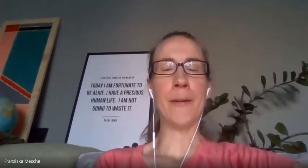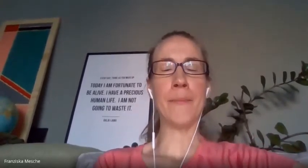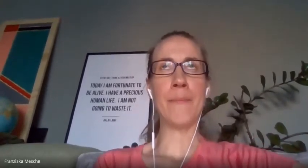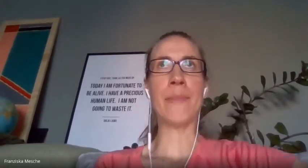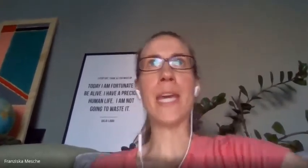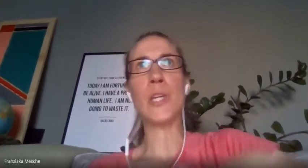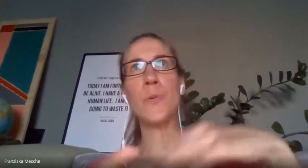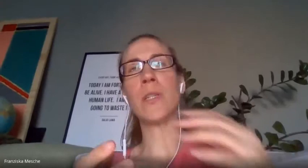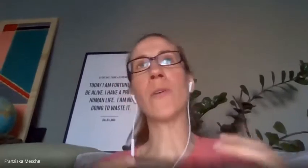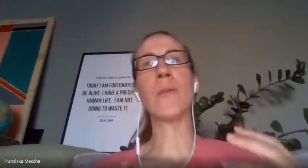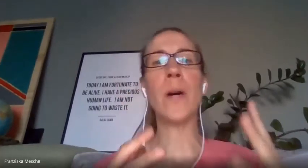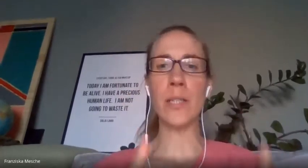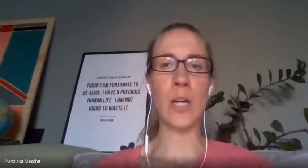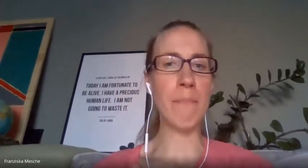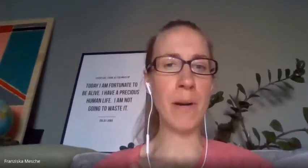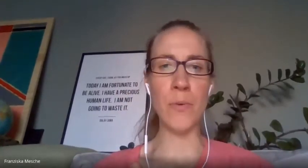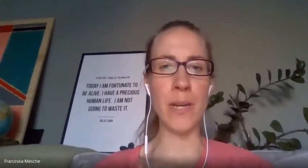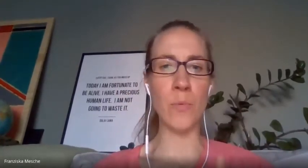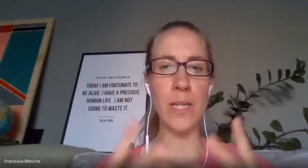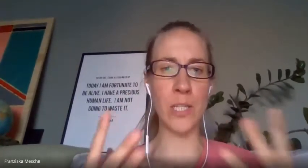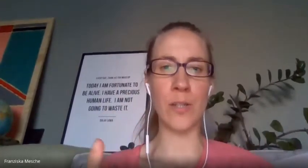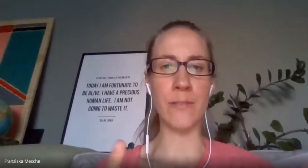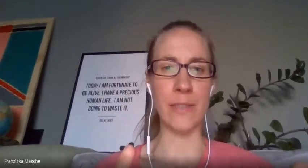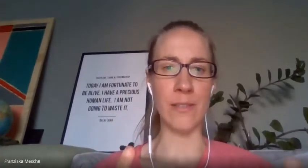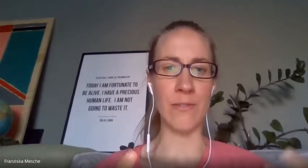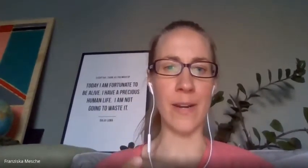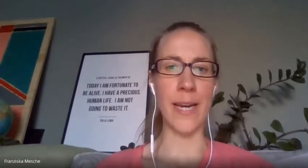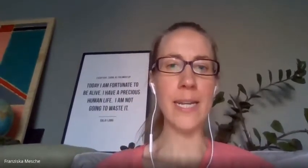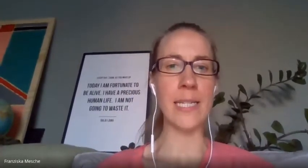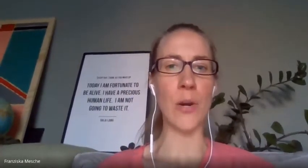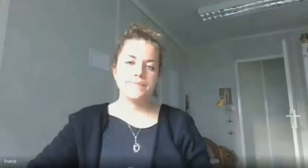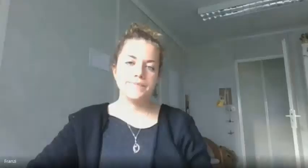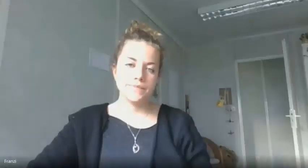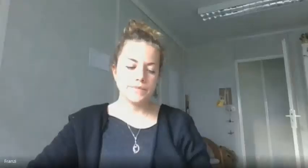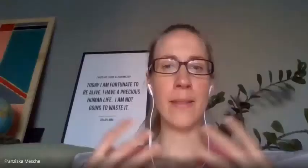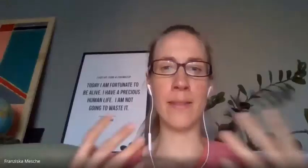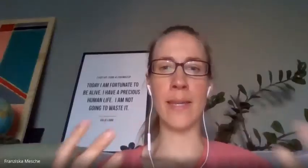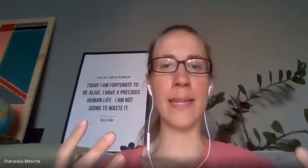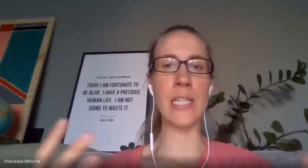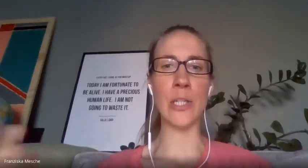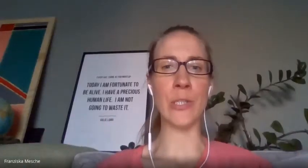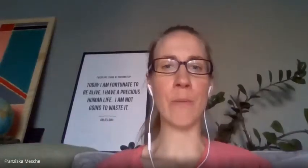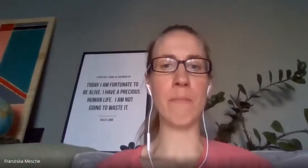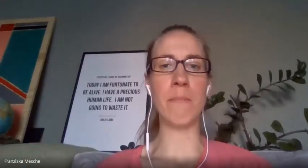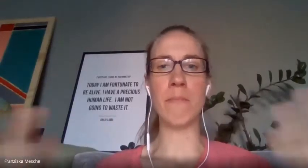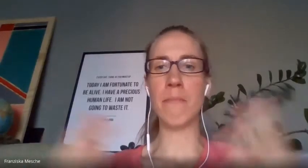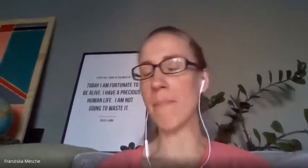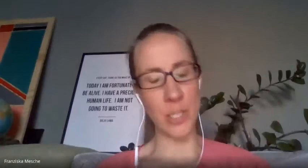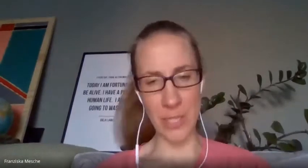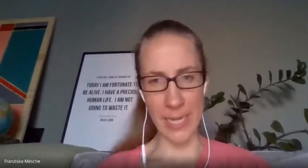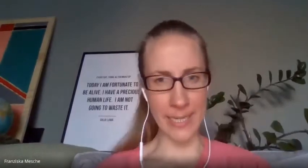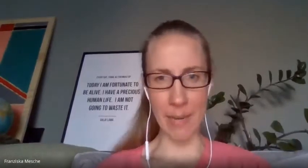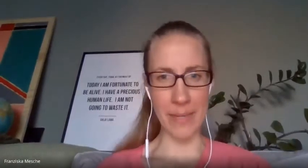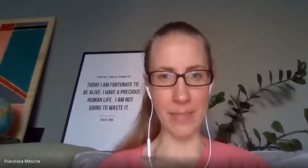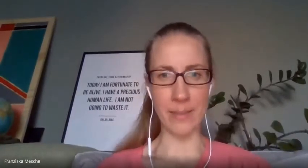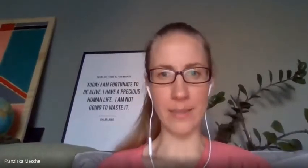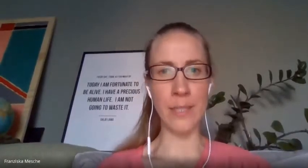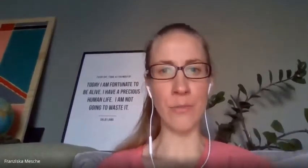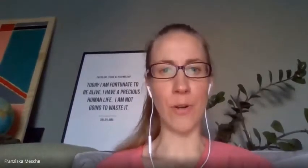they use only one component one solvent right so then there's also much much less chemicals involved